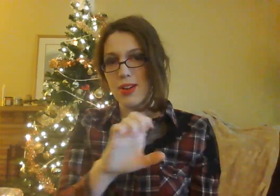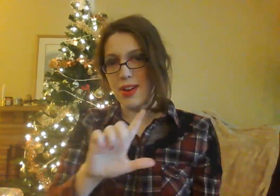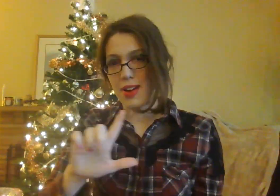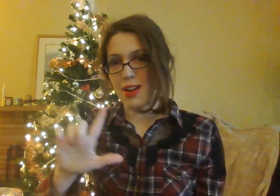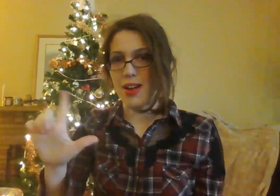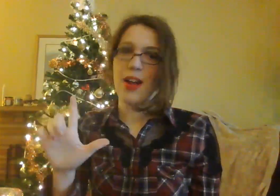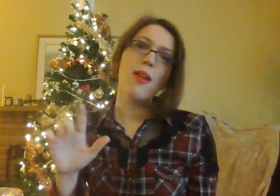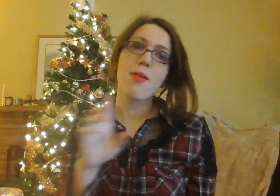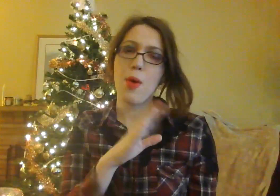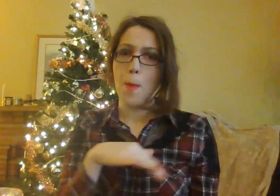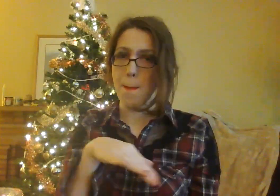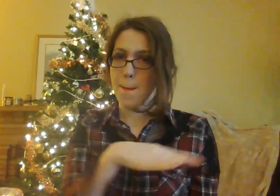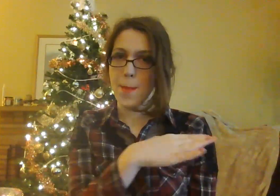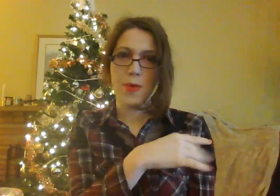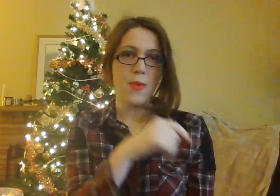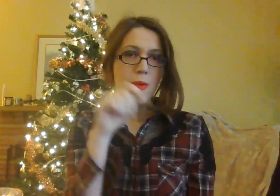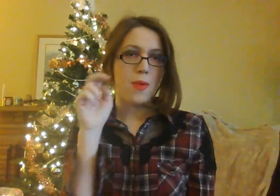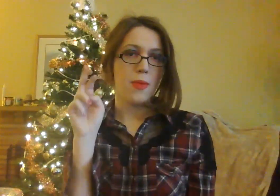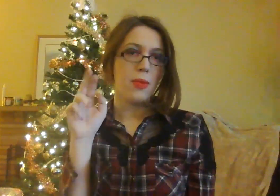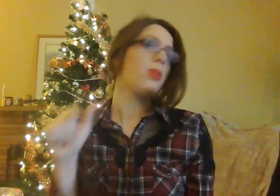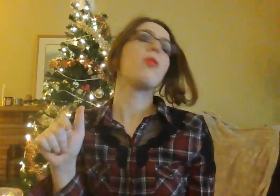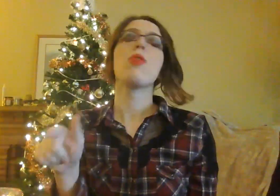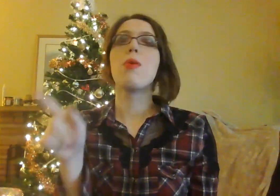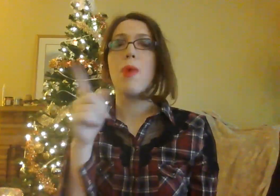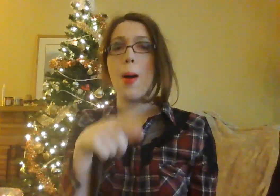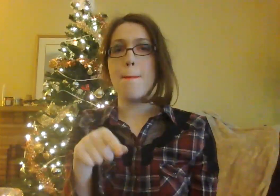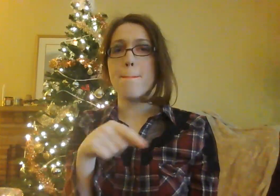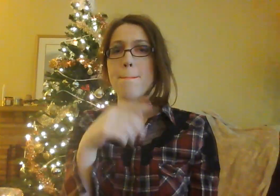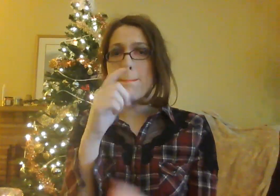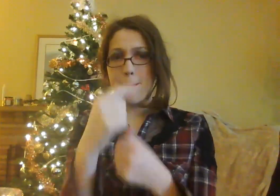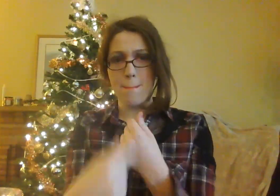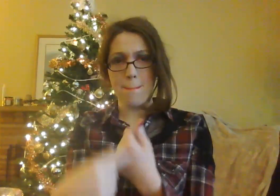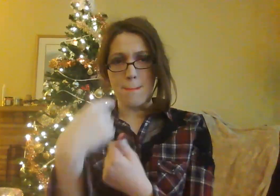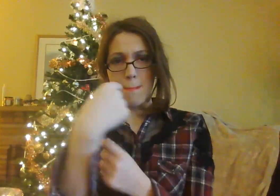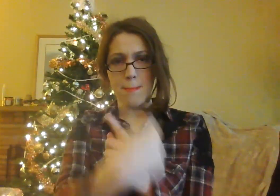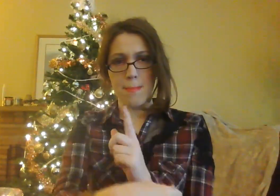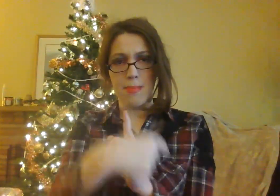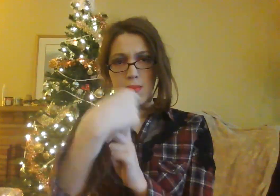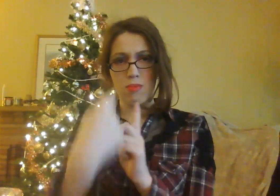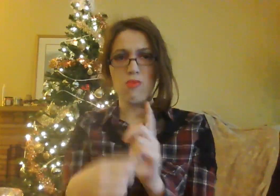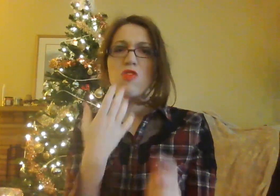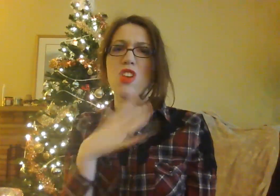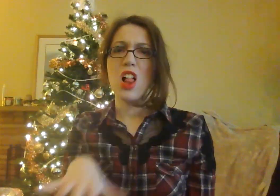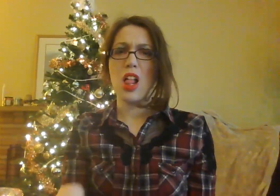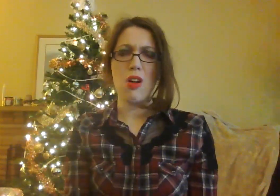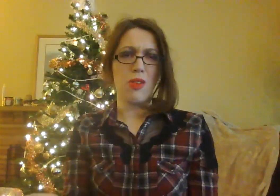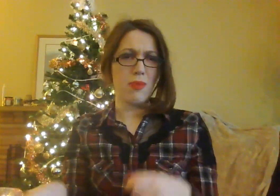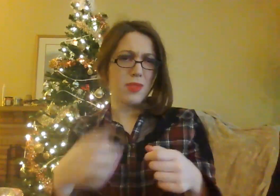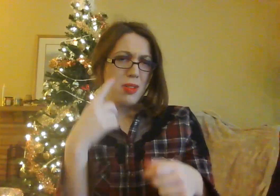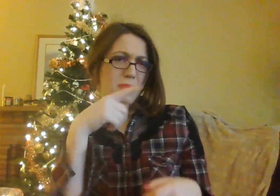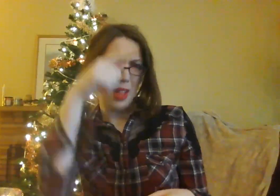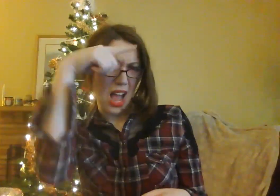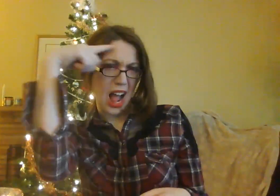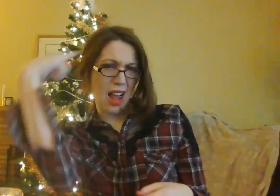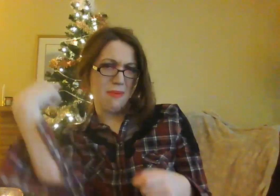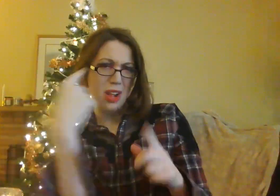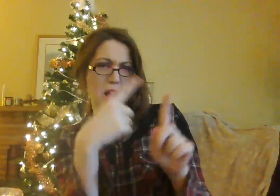Grinch. You're a bad banana with a greasy black peel.